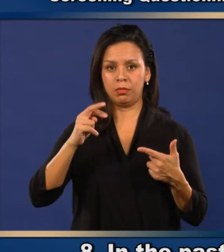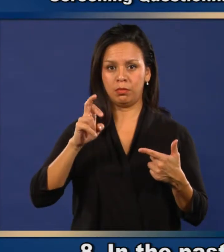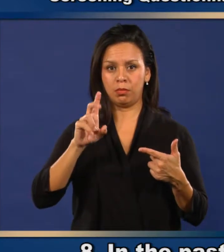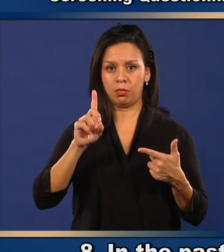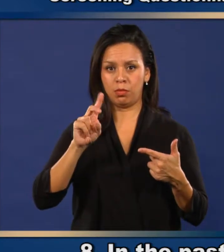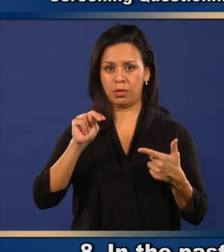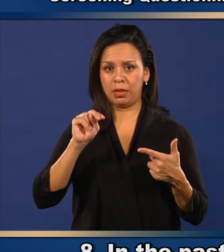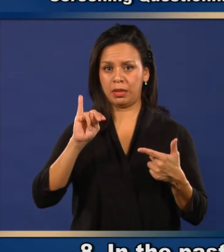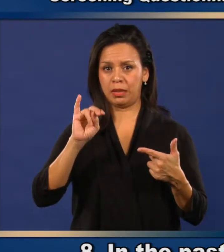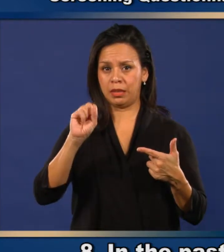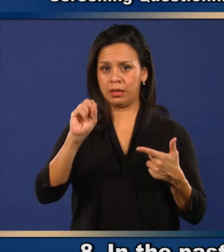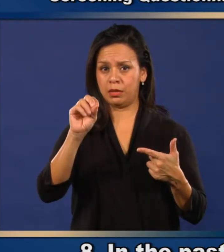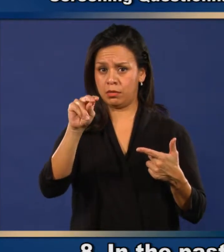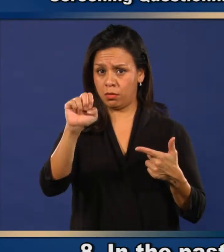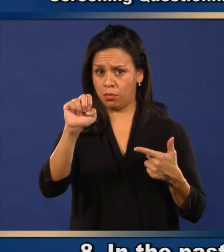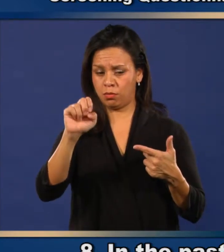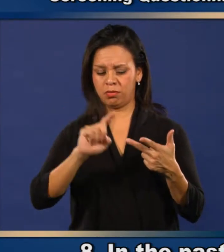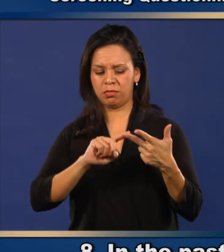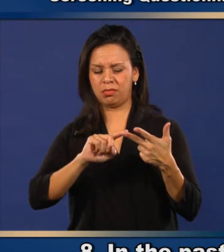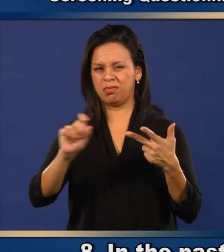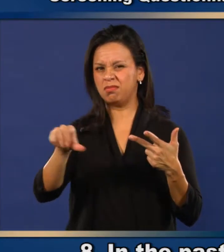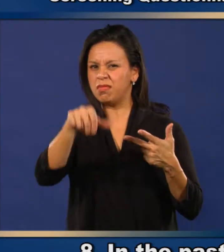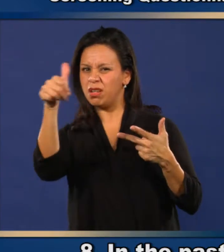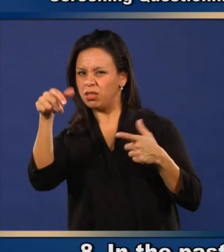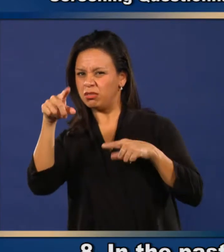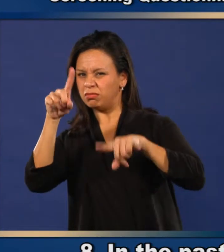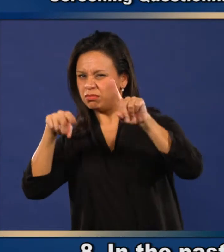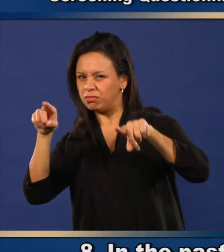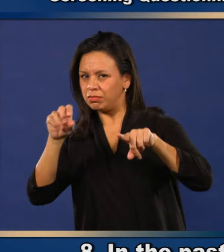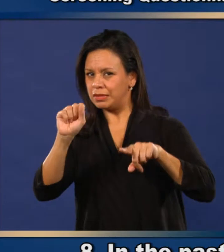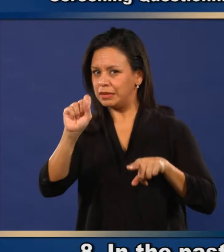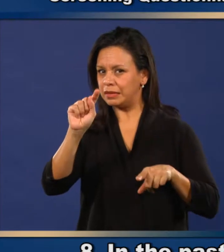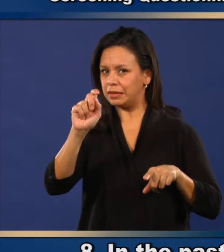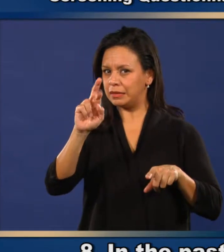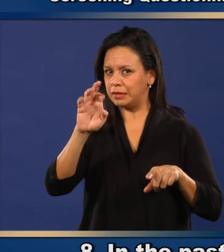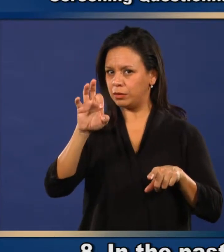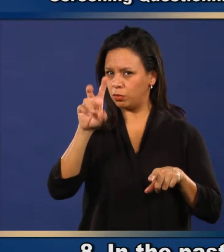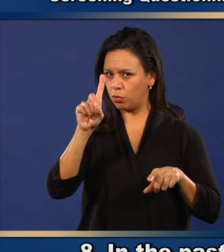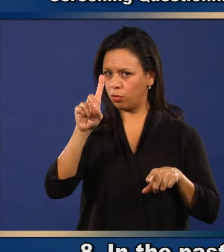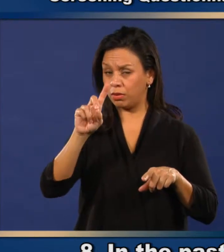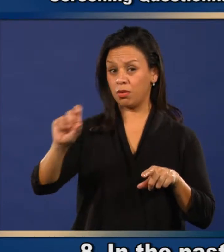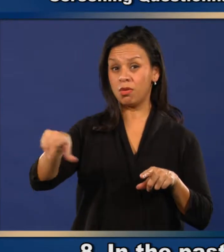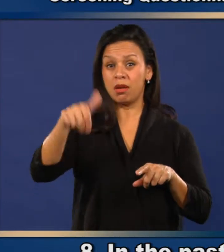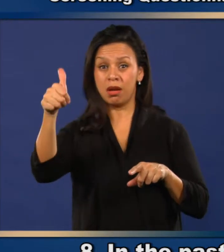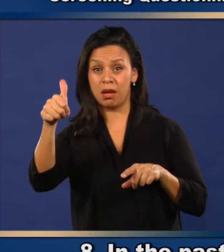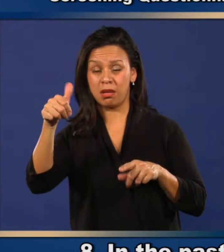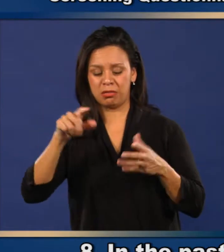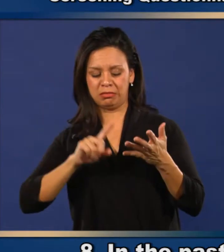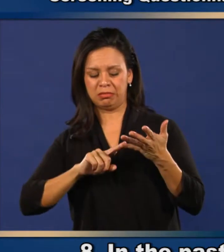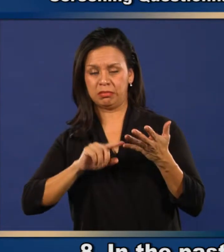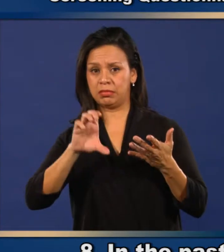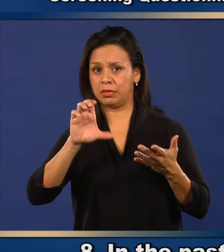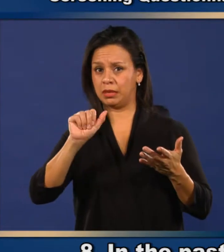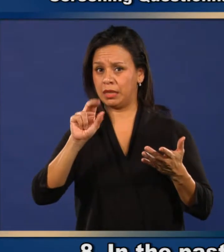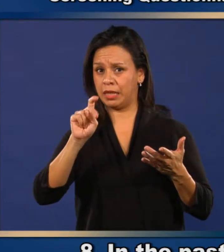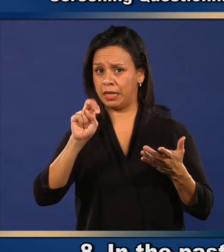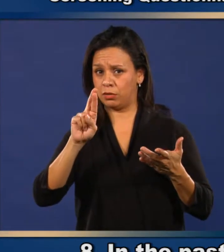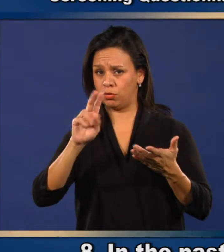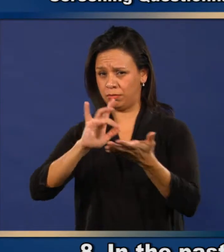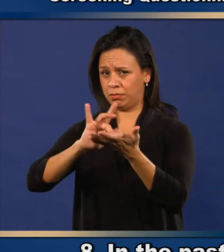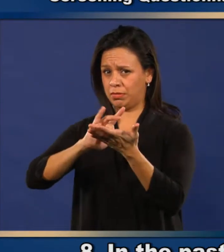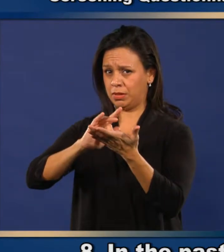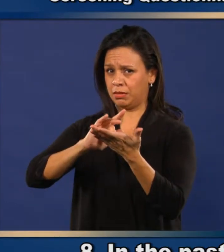prednisone, other steroids, or anti-cancer drugs,